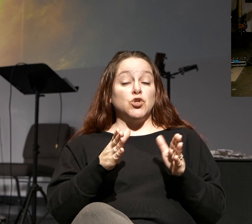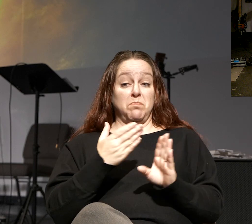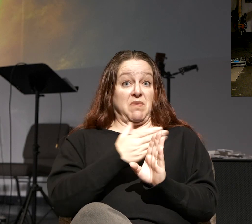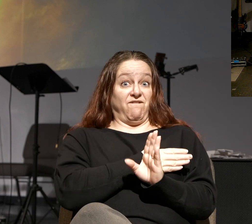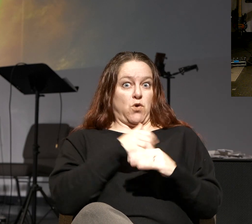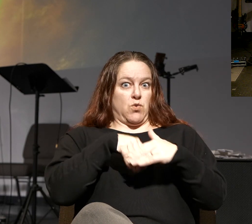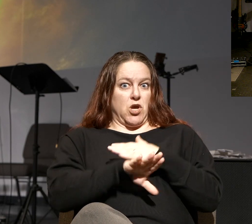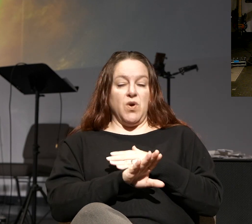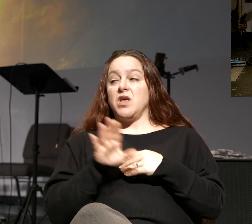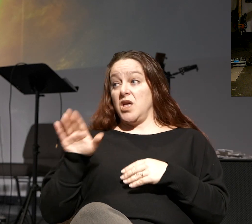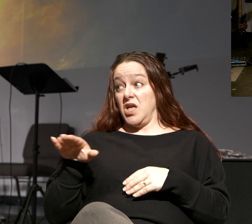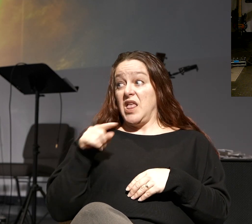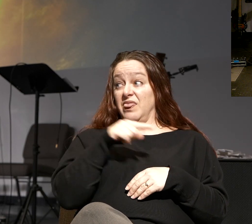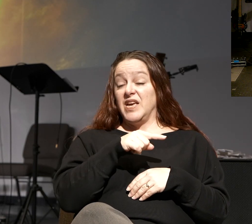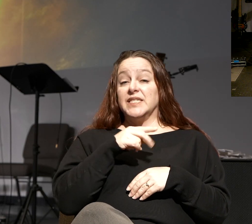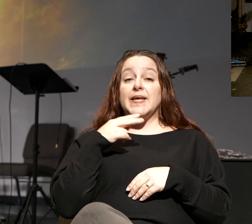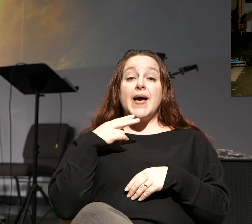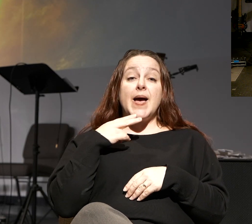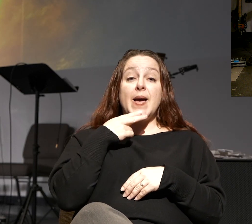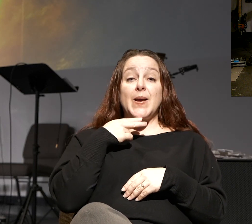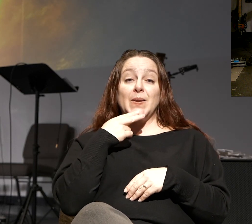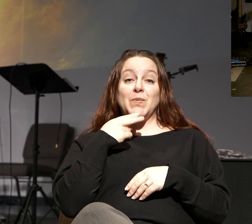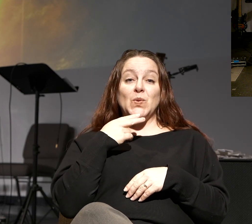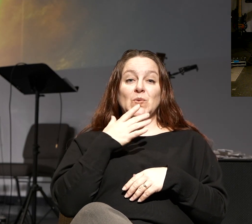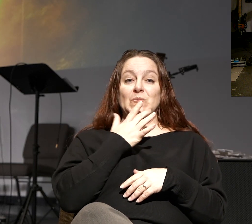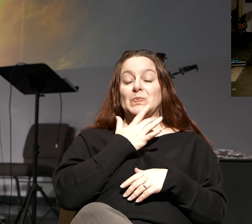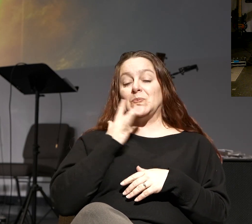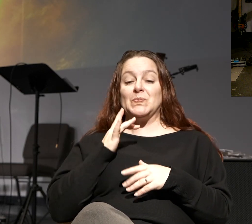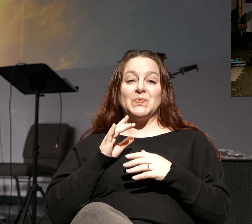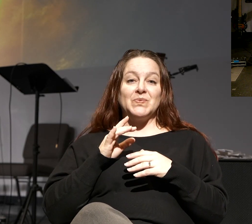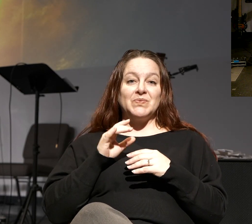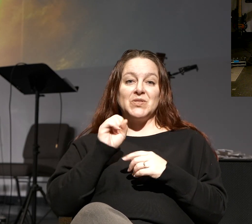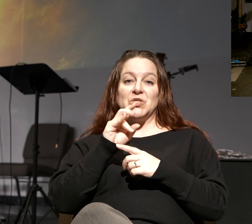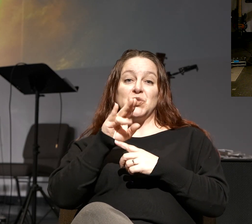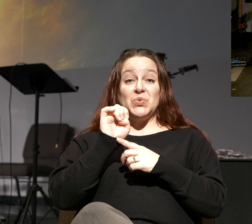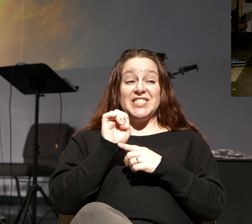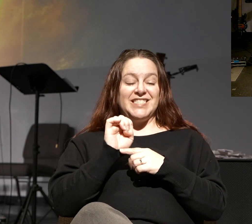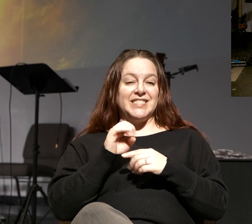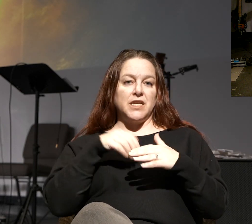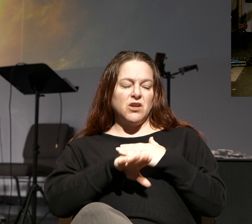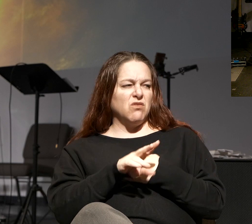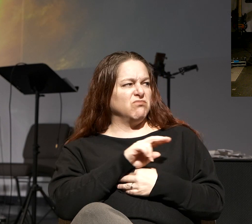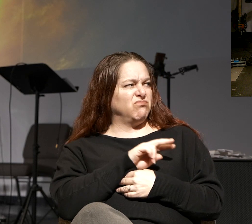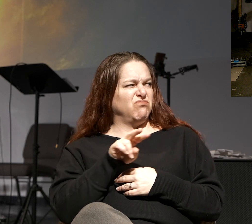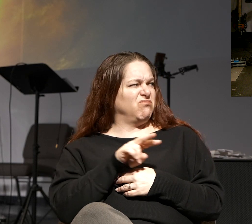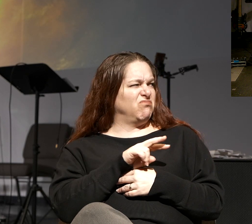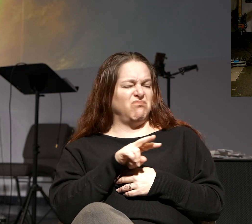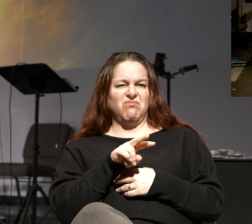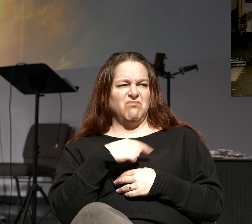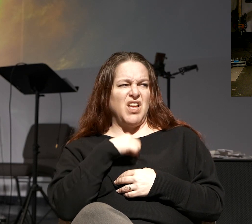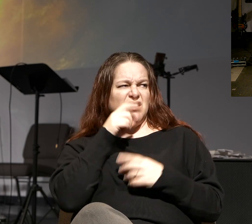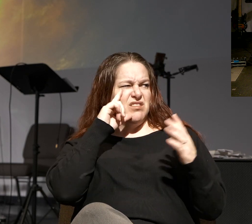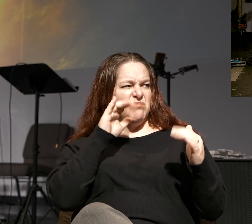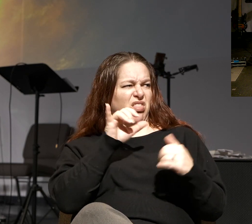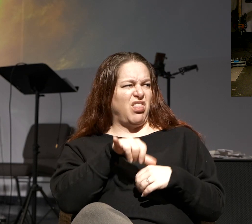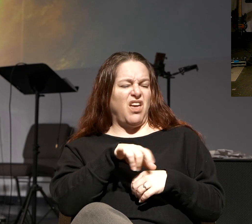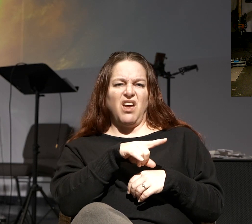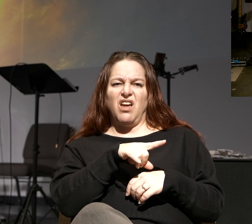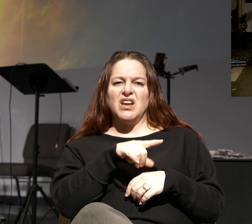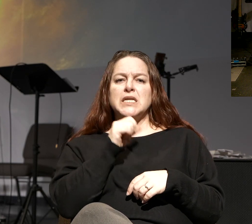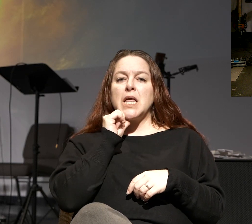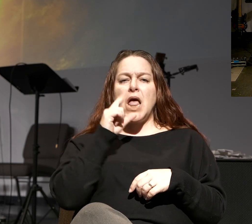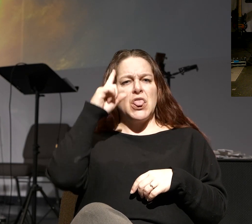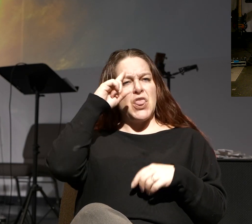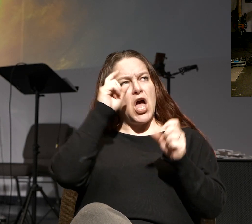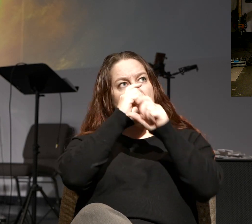you into this room, I said, this is a honeymoon suite. And you walk into the room, and you go, hmm, not quite what I expected. You know, it's not as